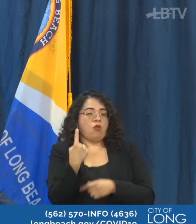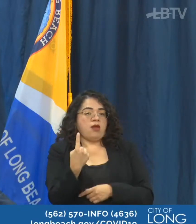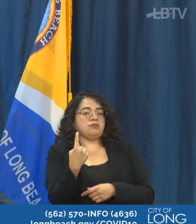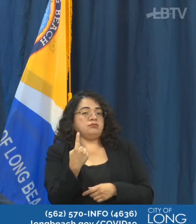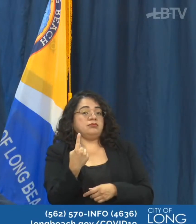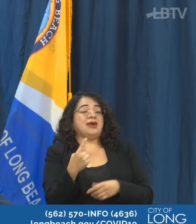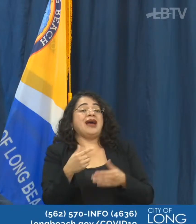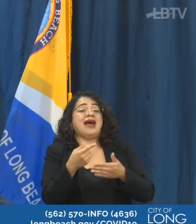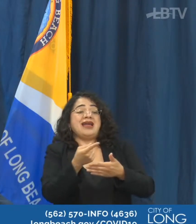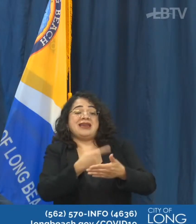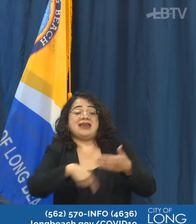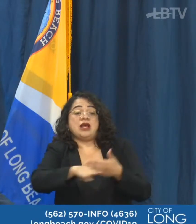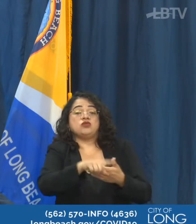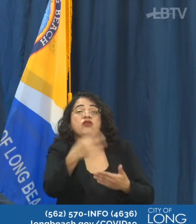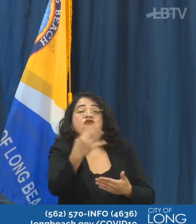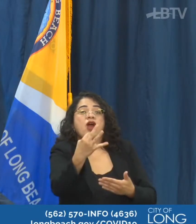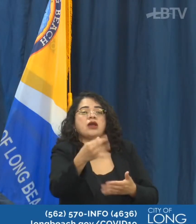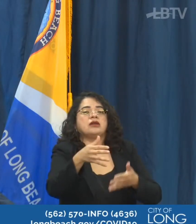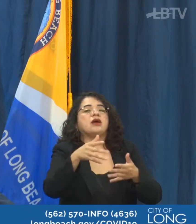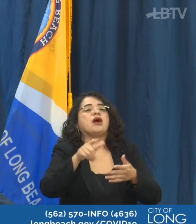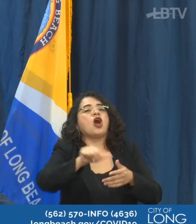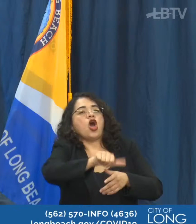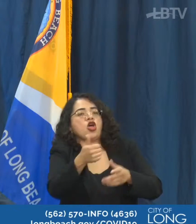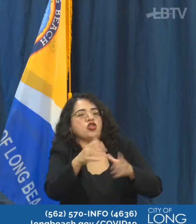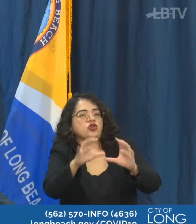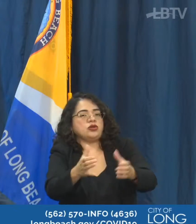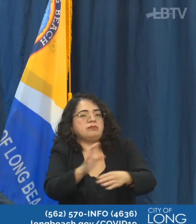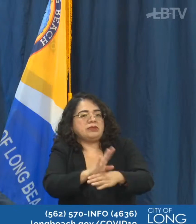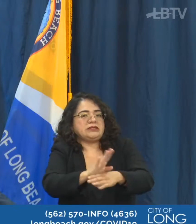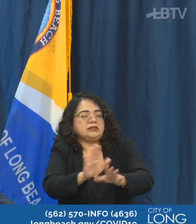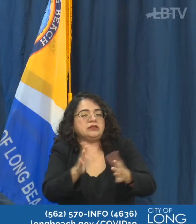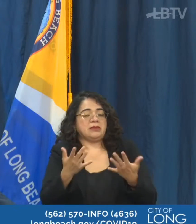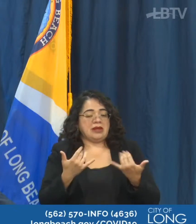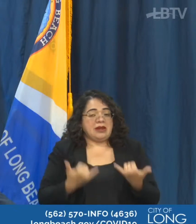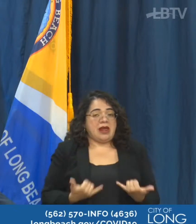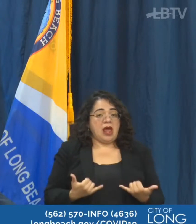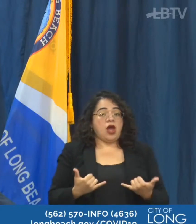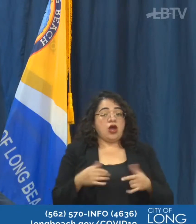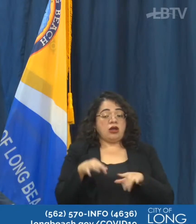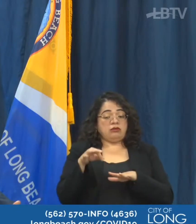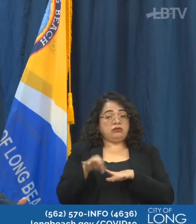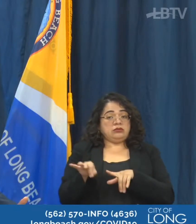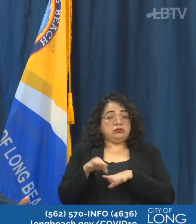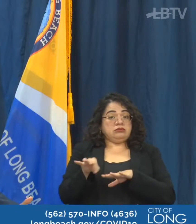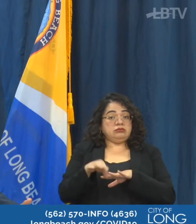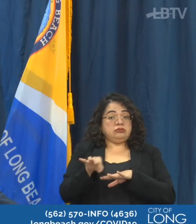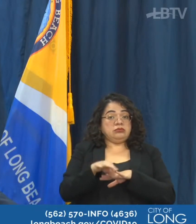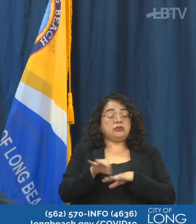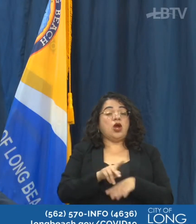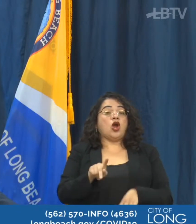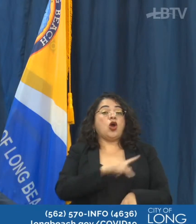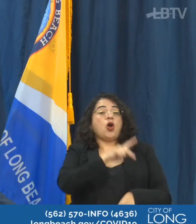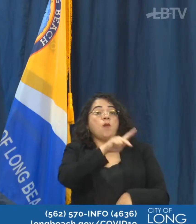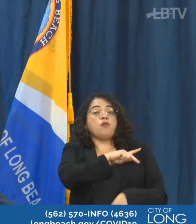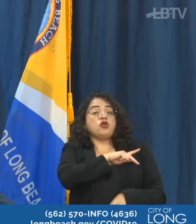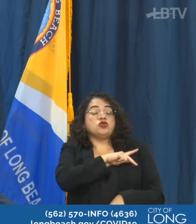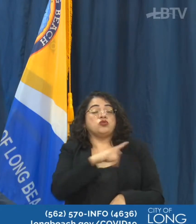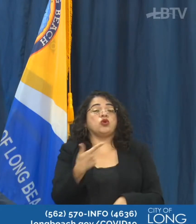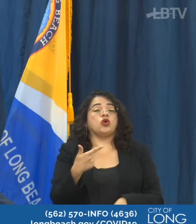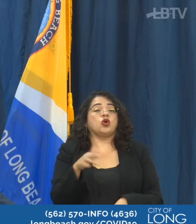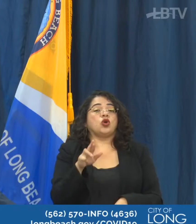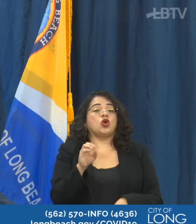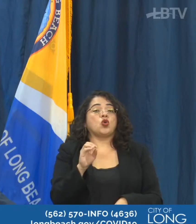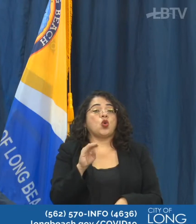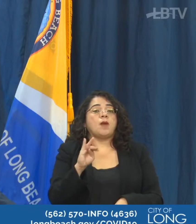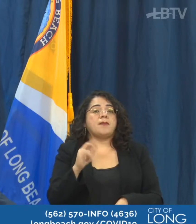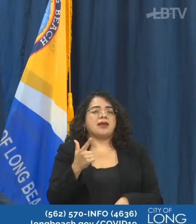why. But nail salons also our health department believes of the personal grooming group are